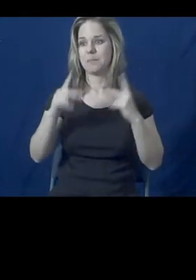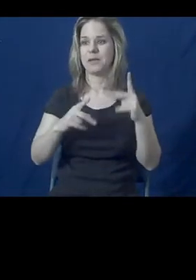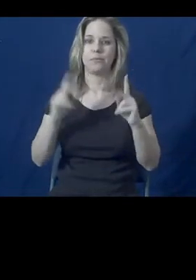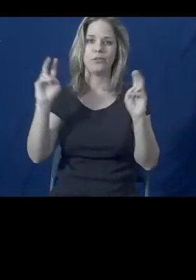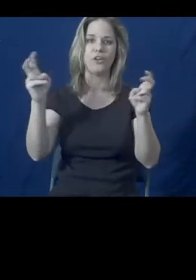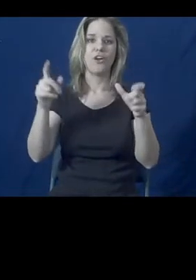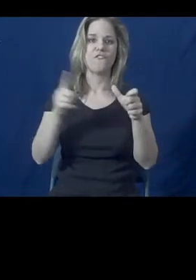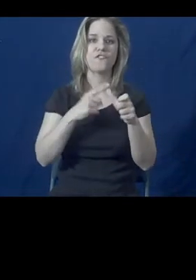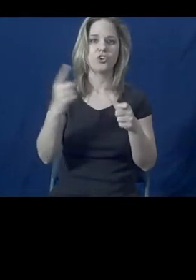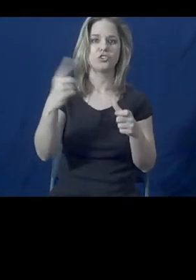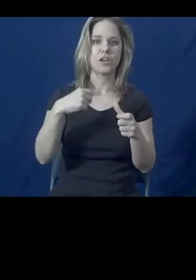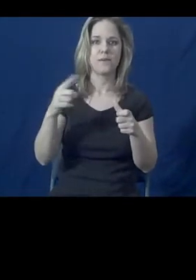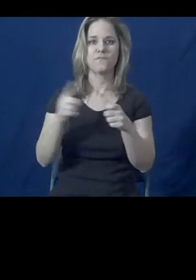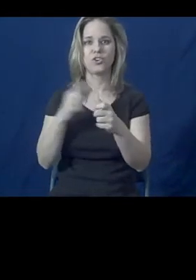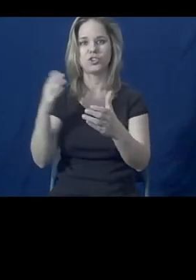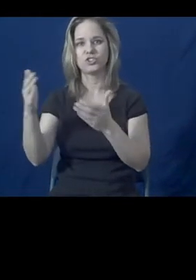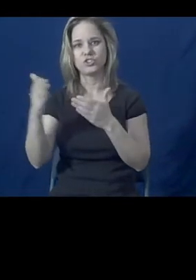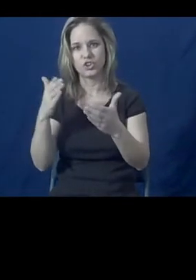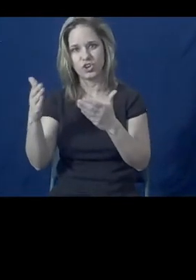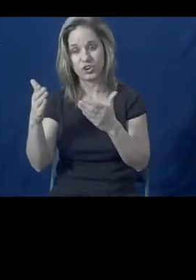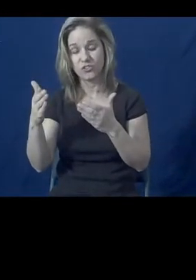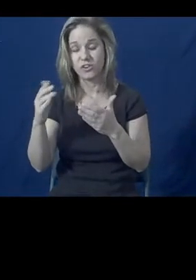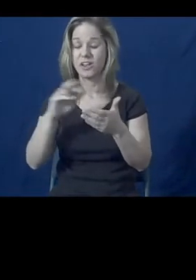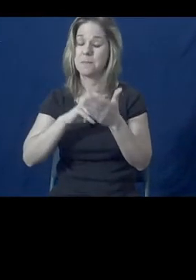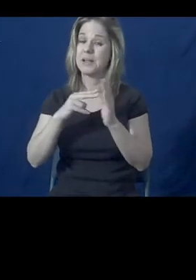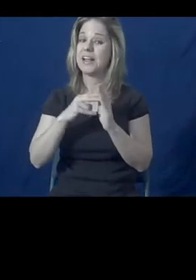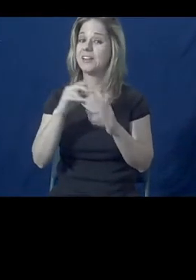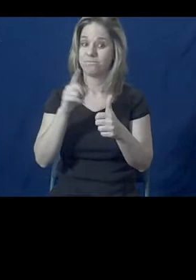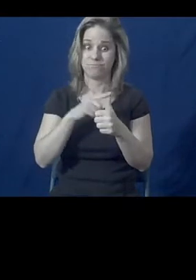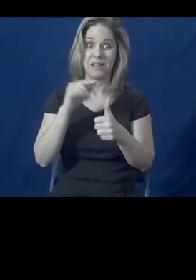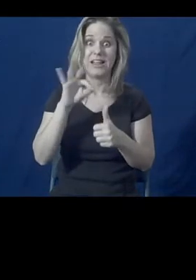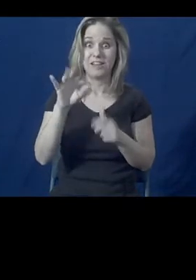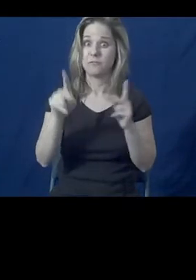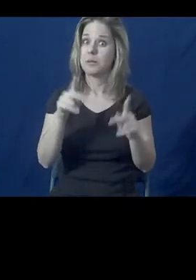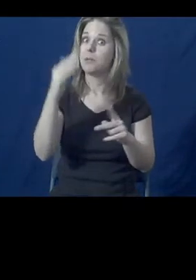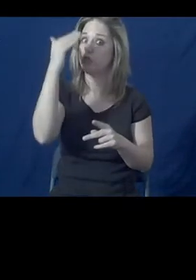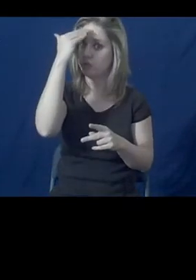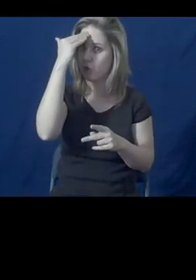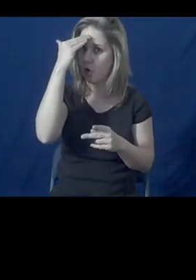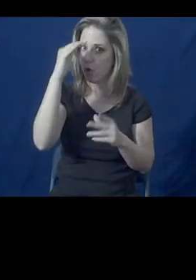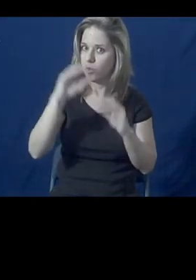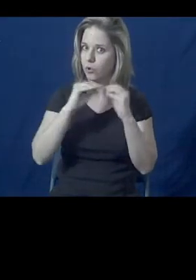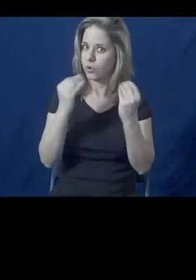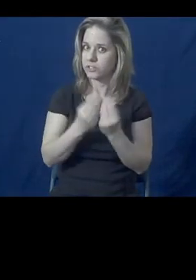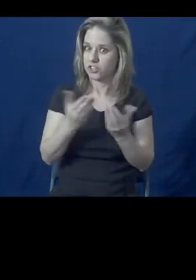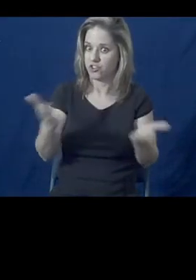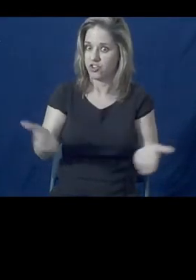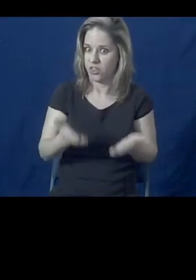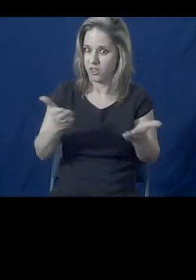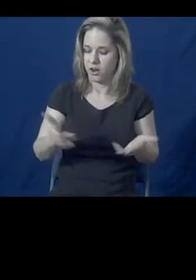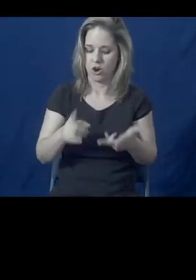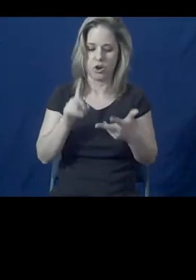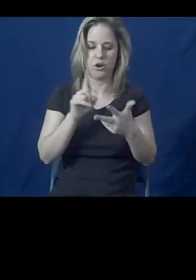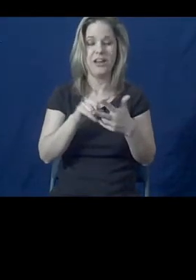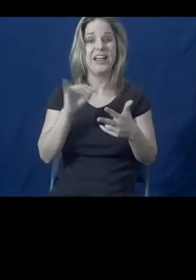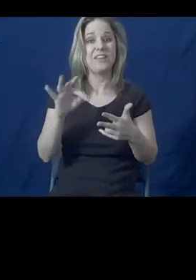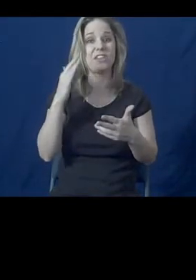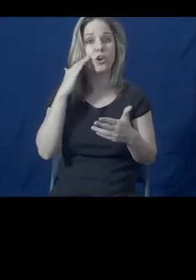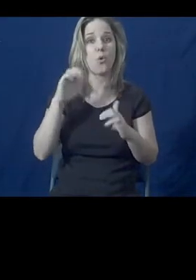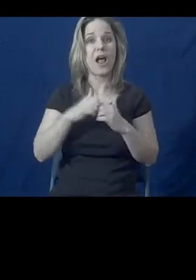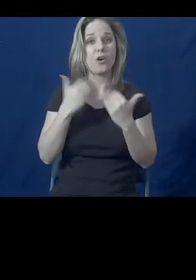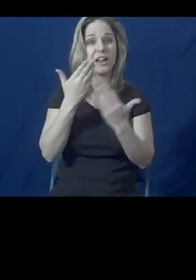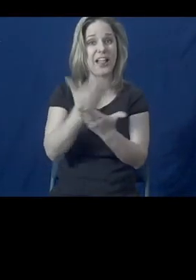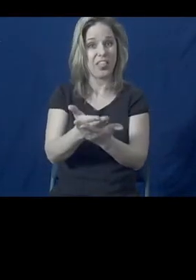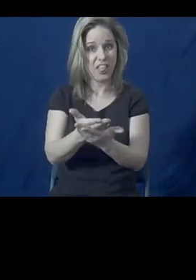-come, first-served basis. That's if people know, potential clients know that they exist in the community, if they know how to get there,